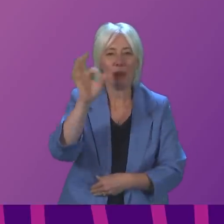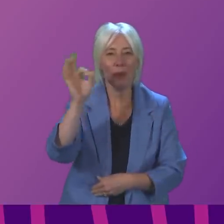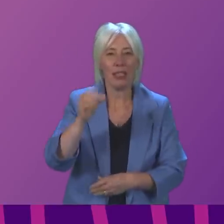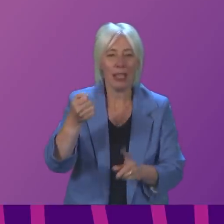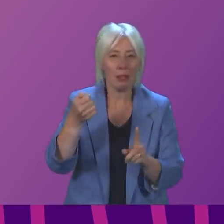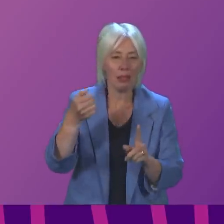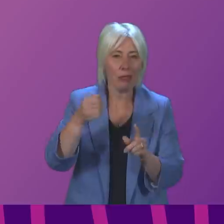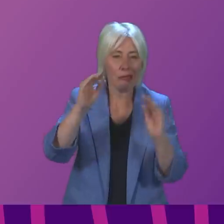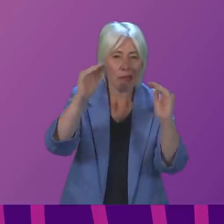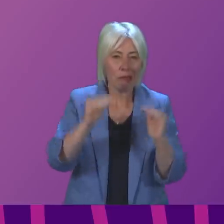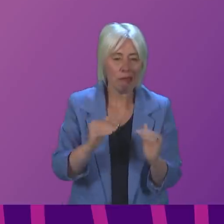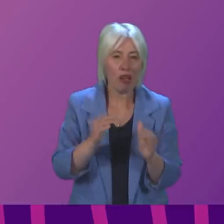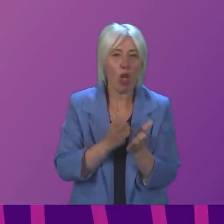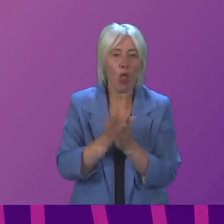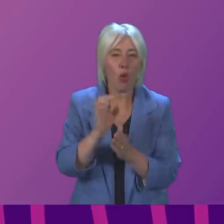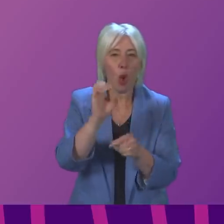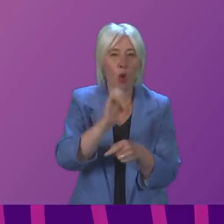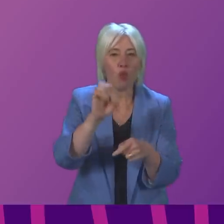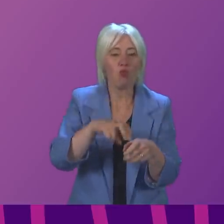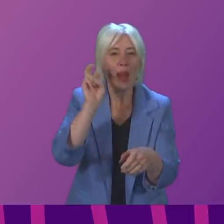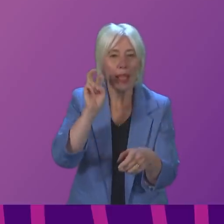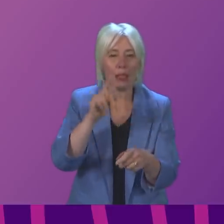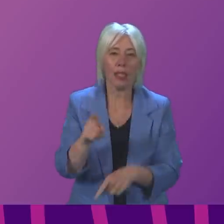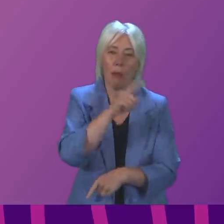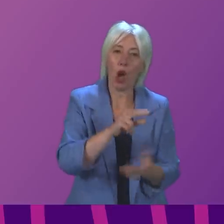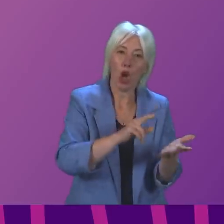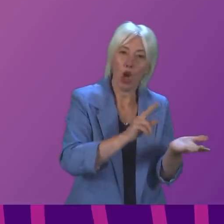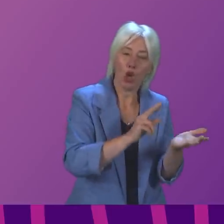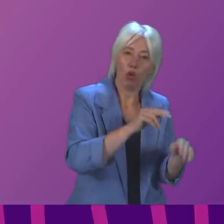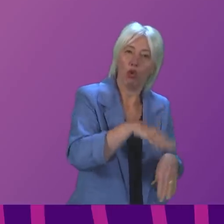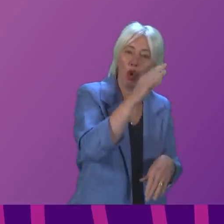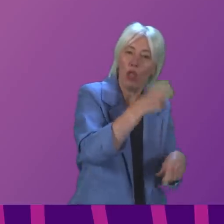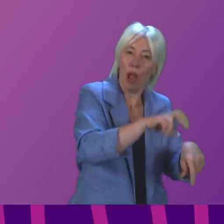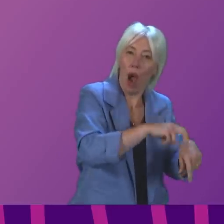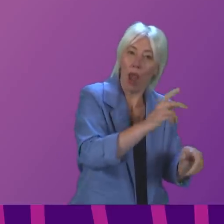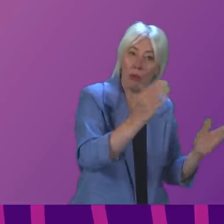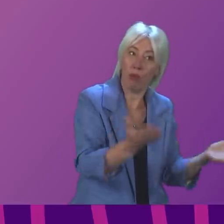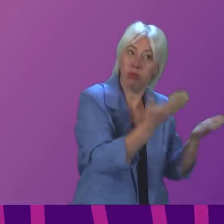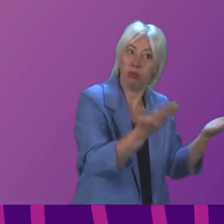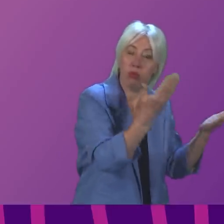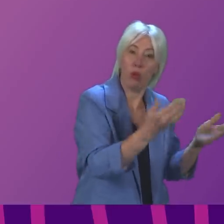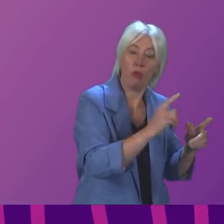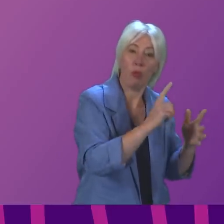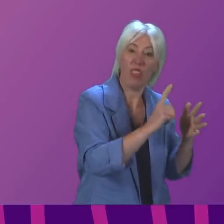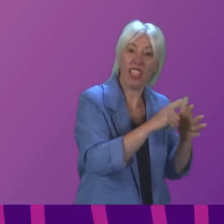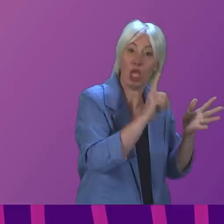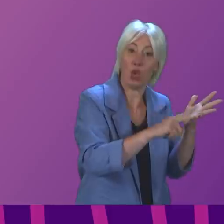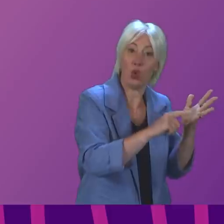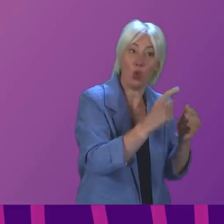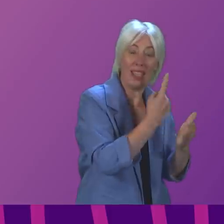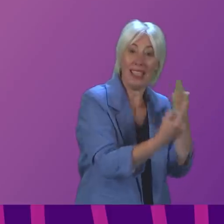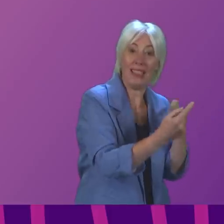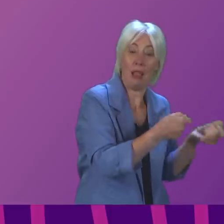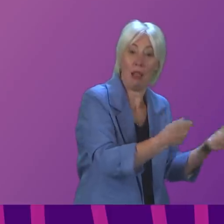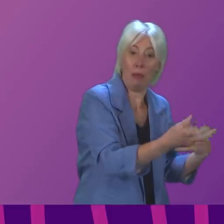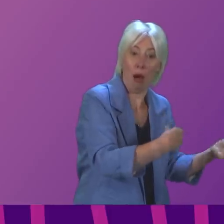as a result of Brexit, while Northern Ireland has prospered in the EU single market. Does the First Minister agree that